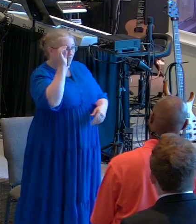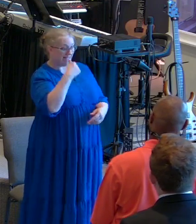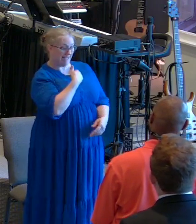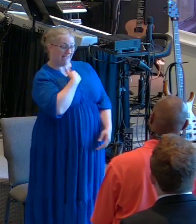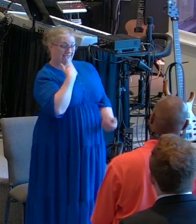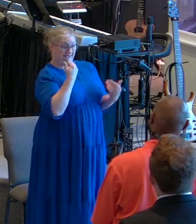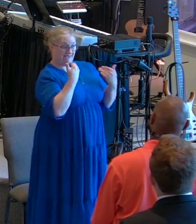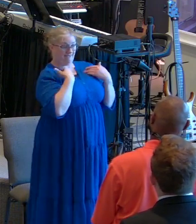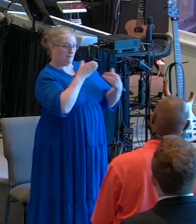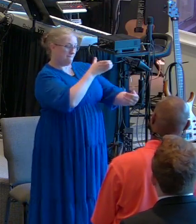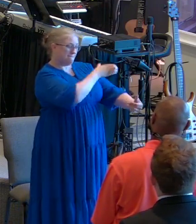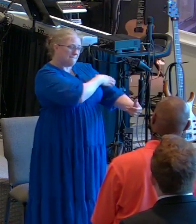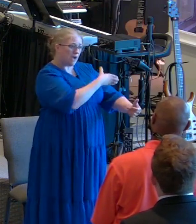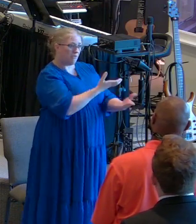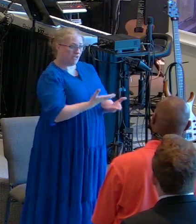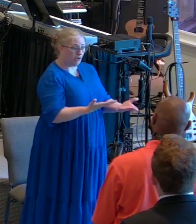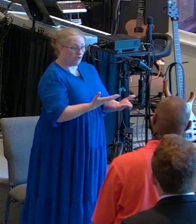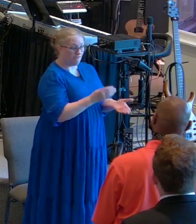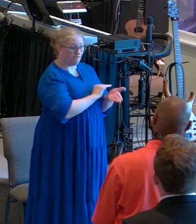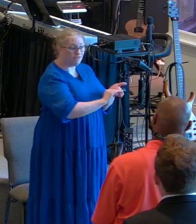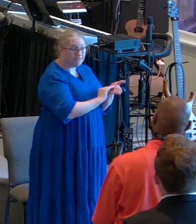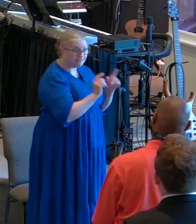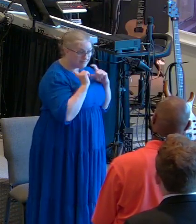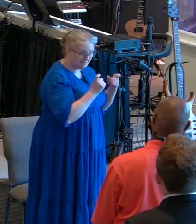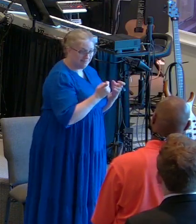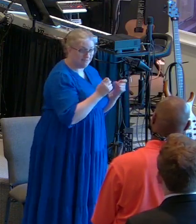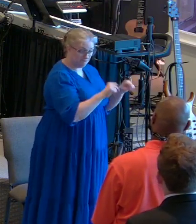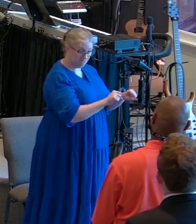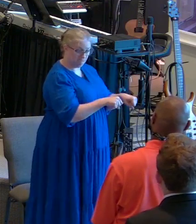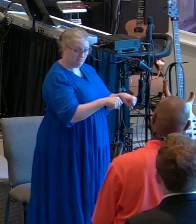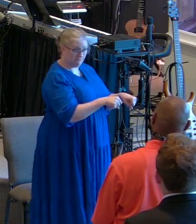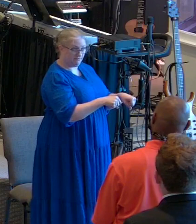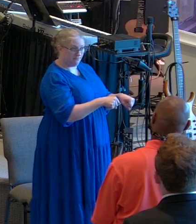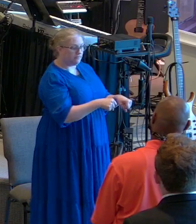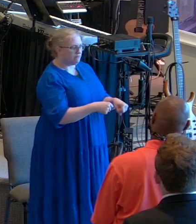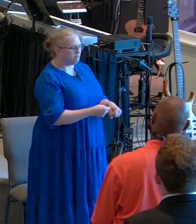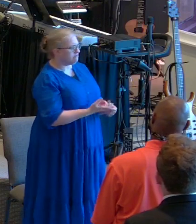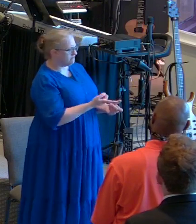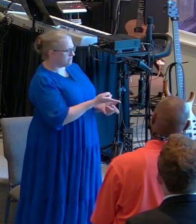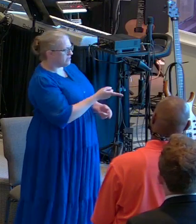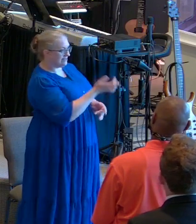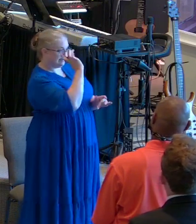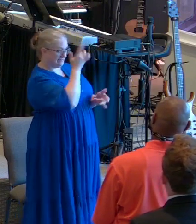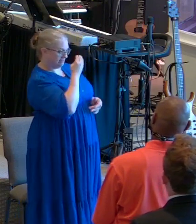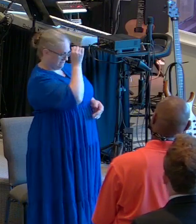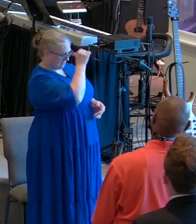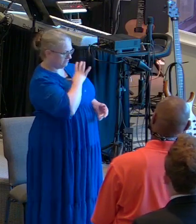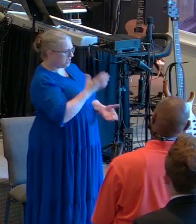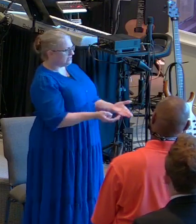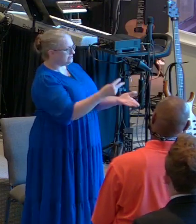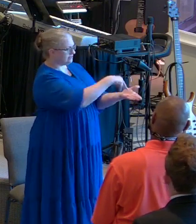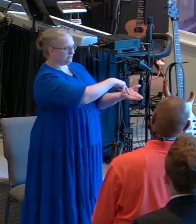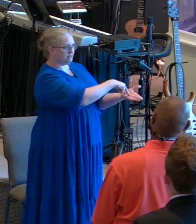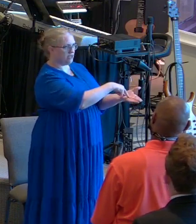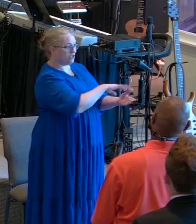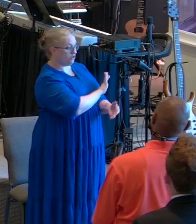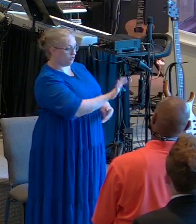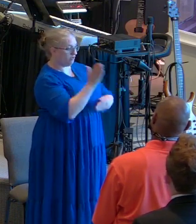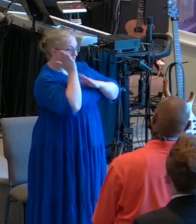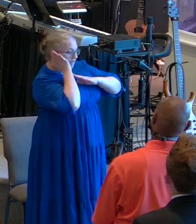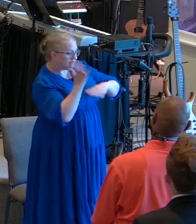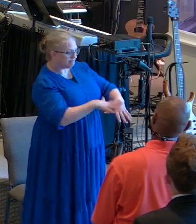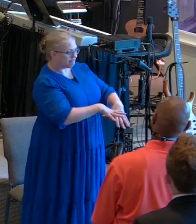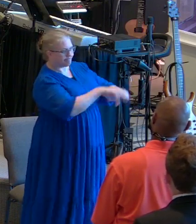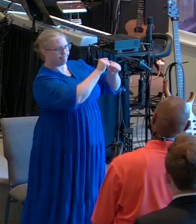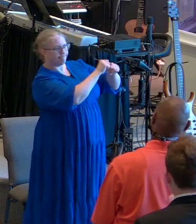forgive sins, then saith he to the sick of the palsy, Arise, take up thy bed, and go into thine house. Pues sabed que el hijo del